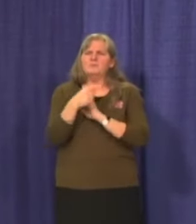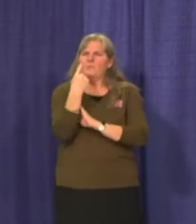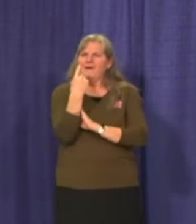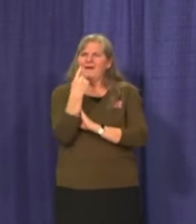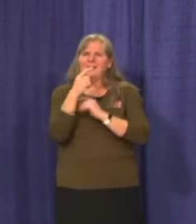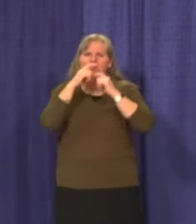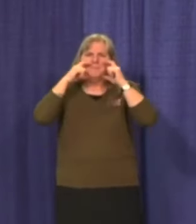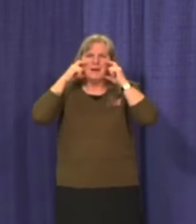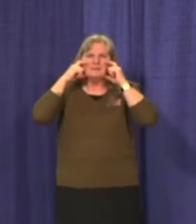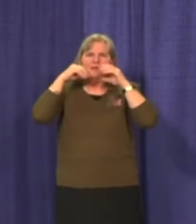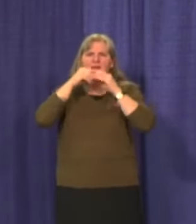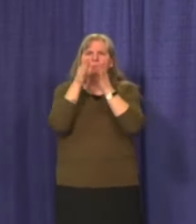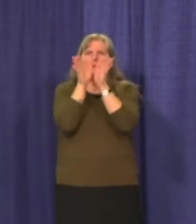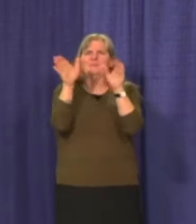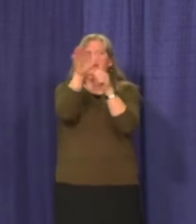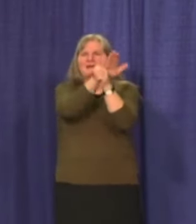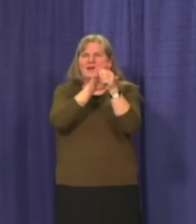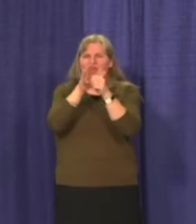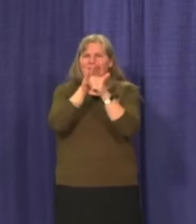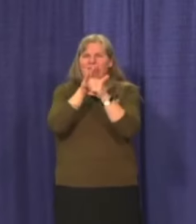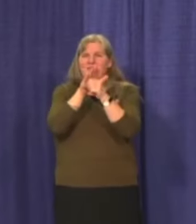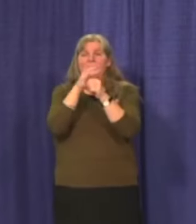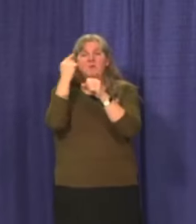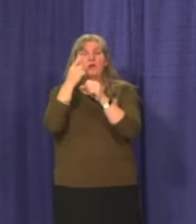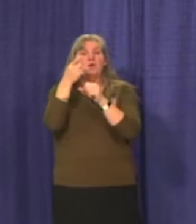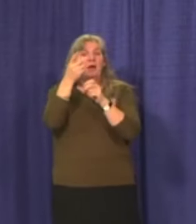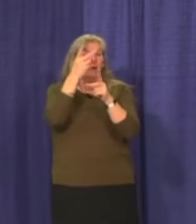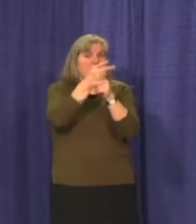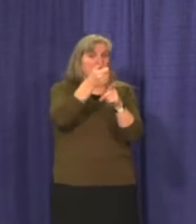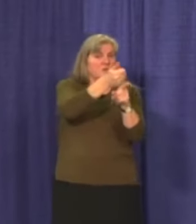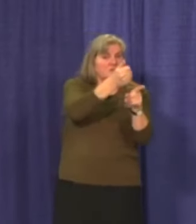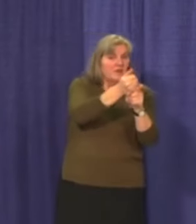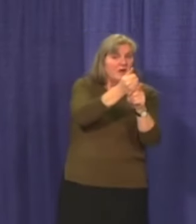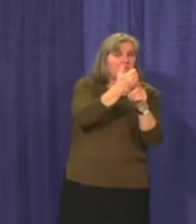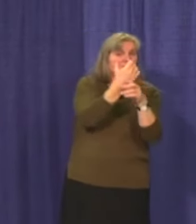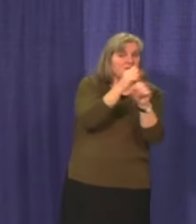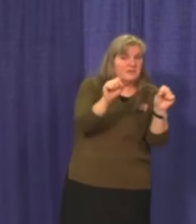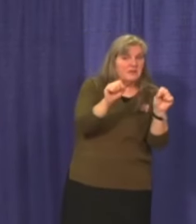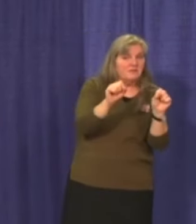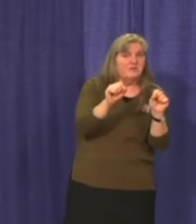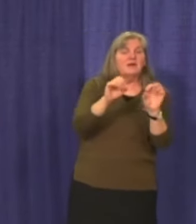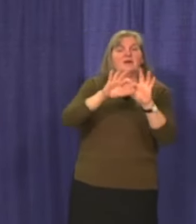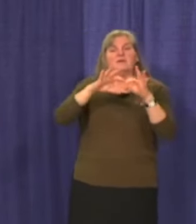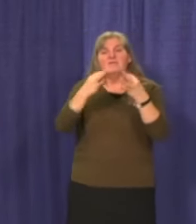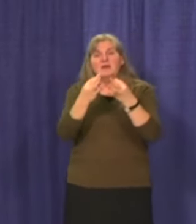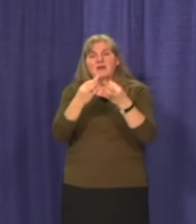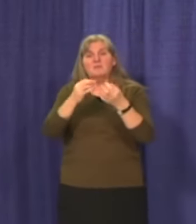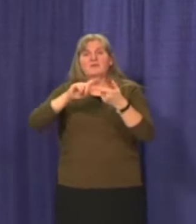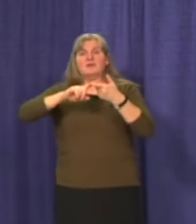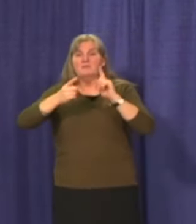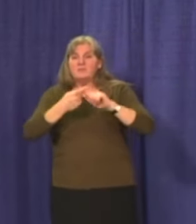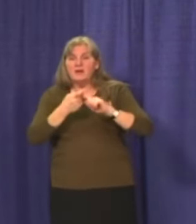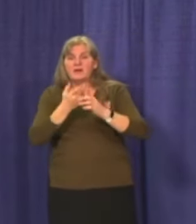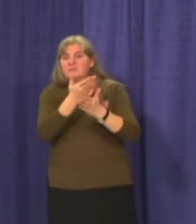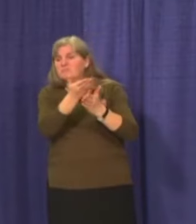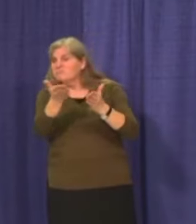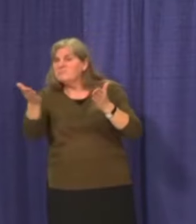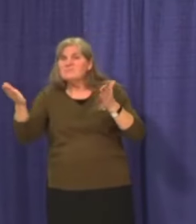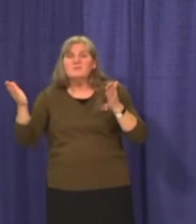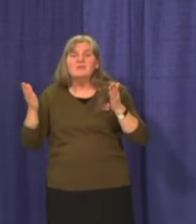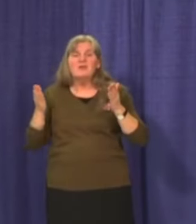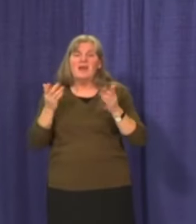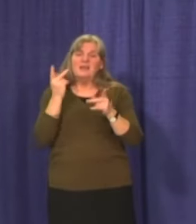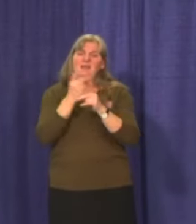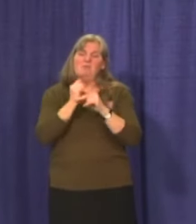up in public. Do it to keep yourself safe to keep your family and friends safe and to keep the